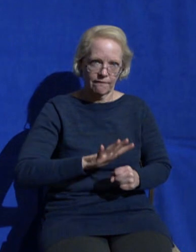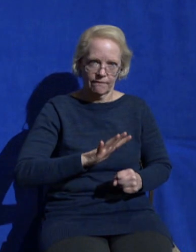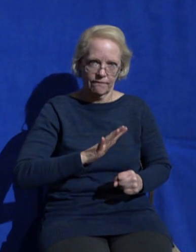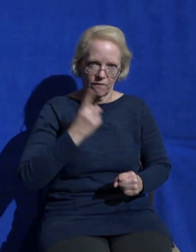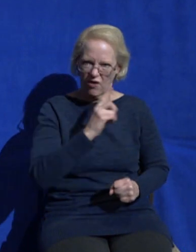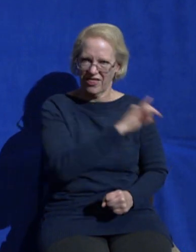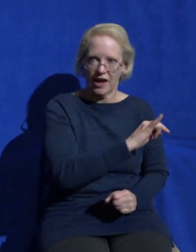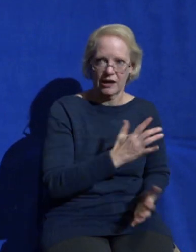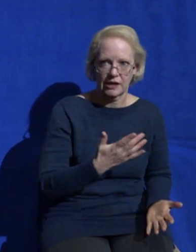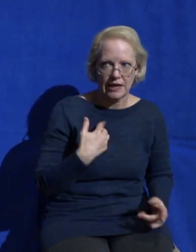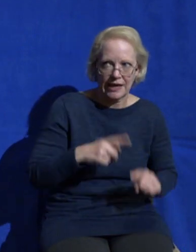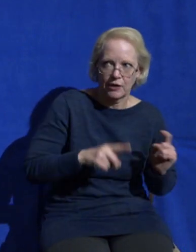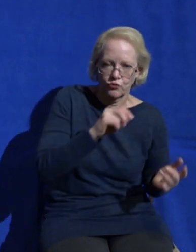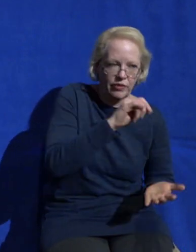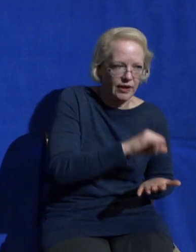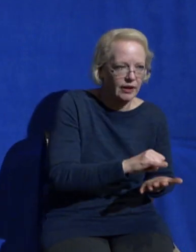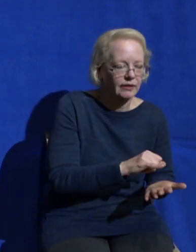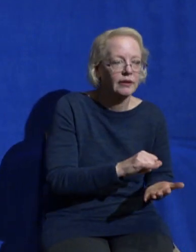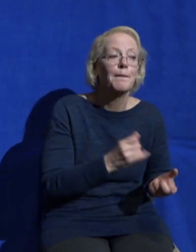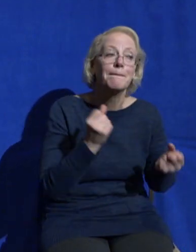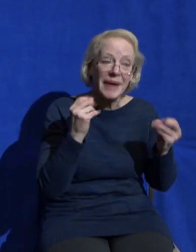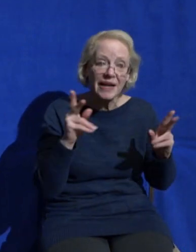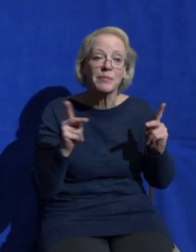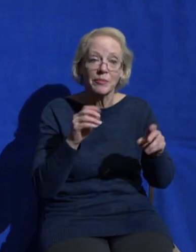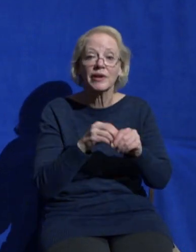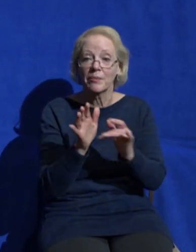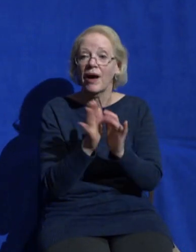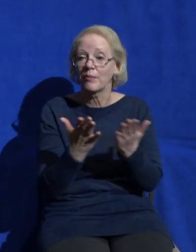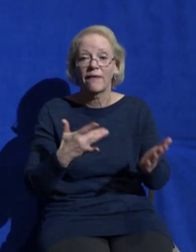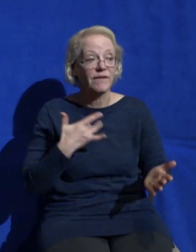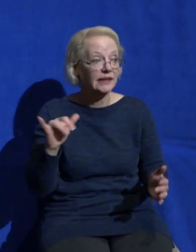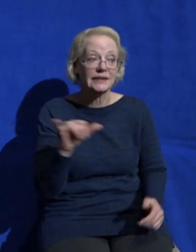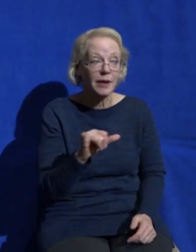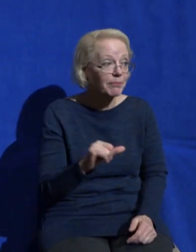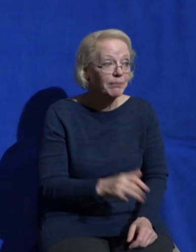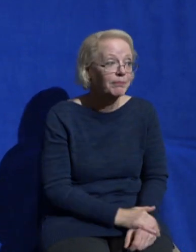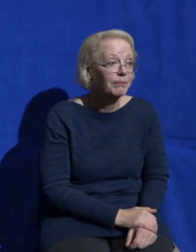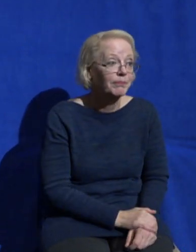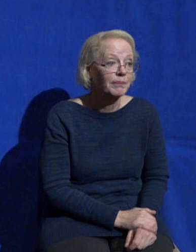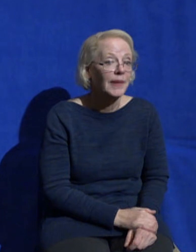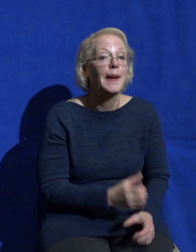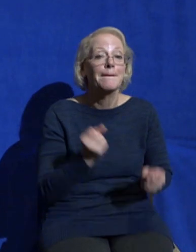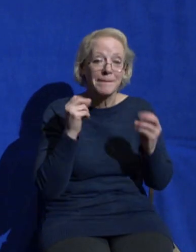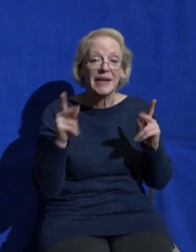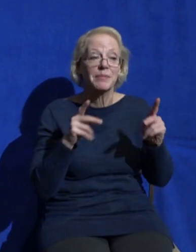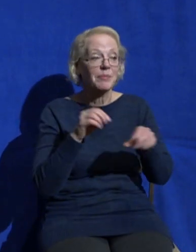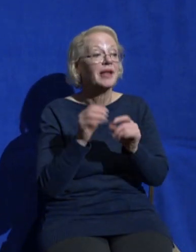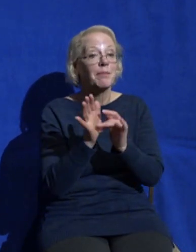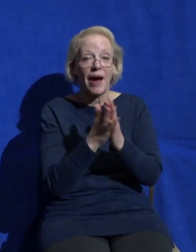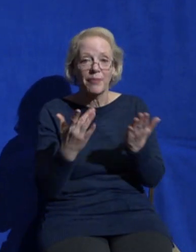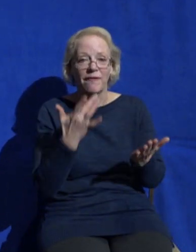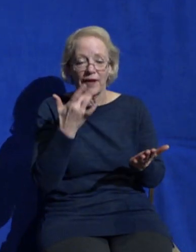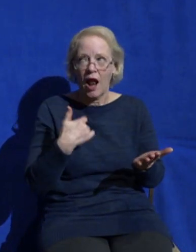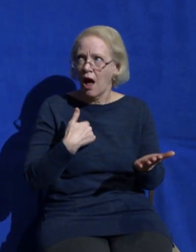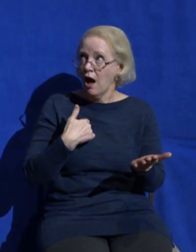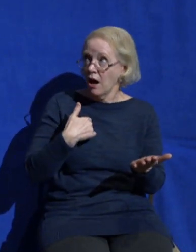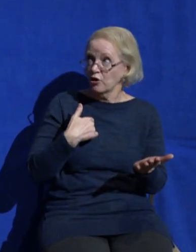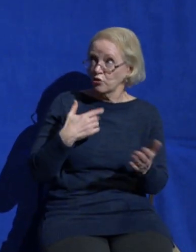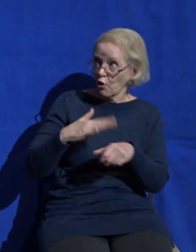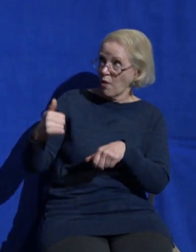so many people in the Bible felt that way so many men and women in the Bible felt that way and over and over again while they're